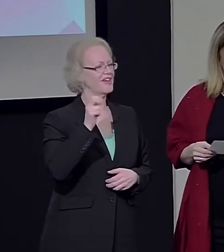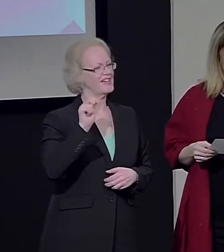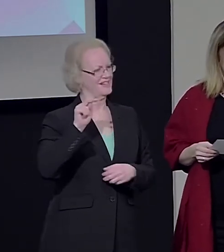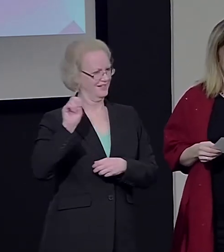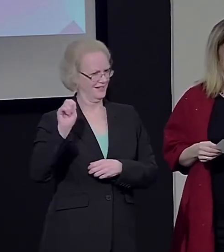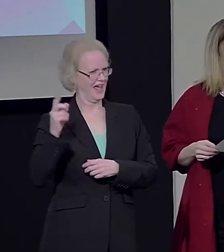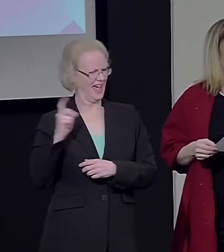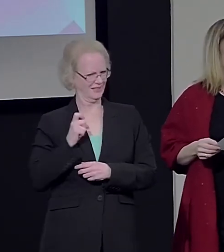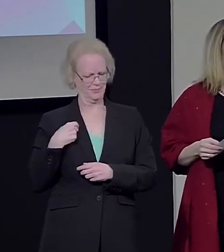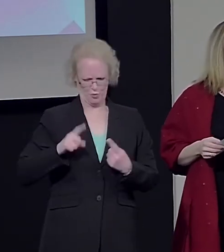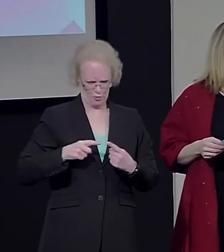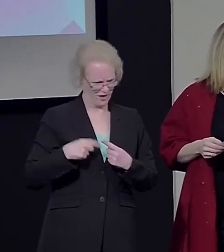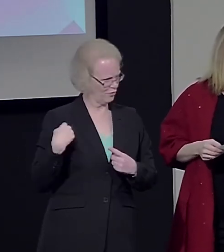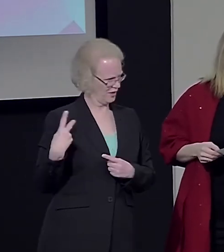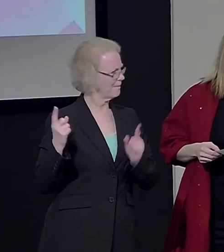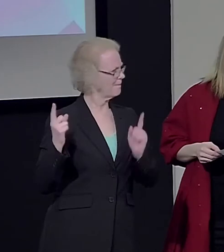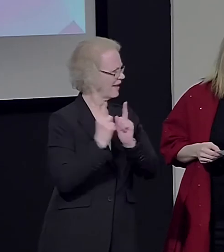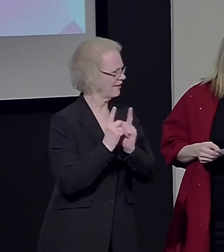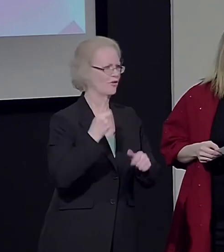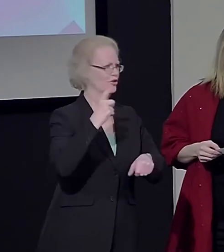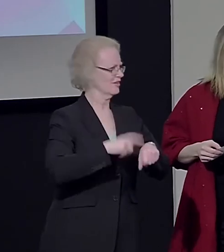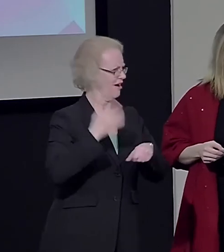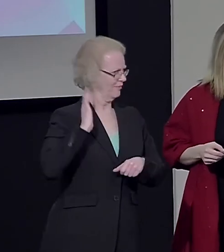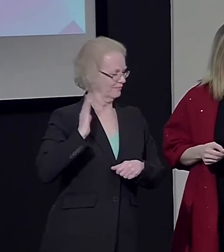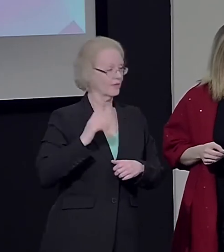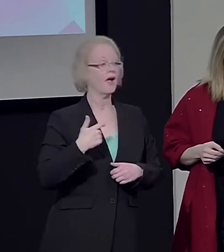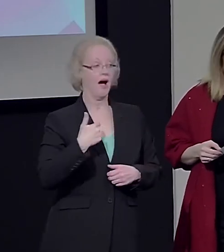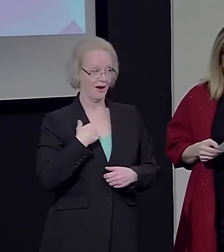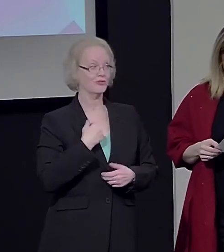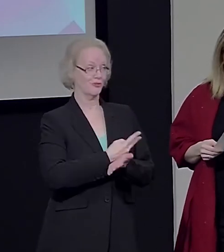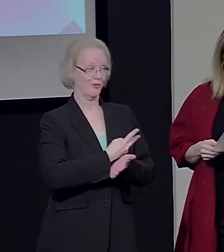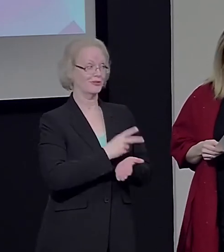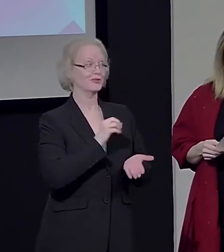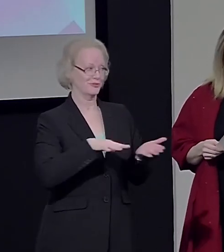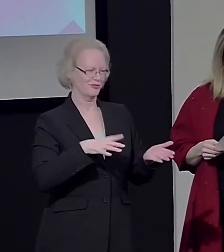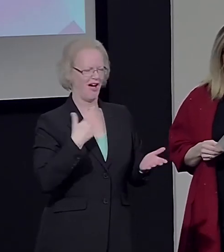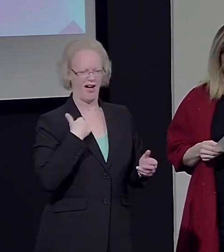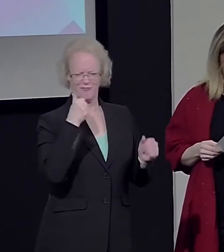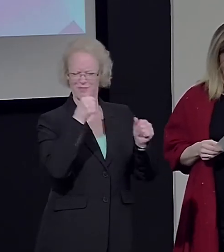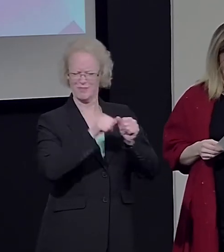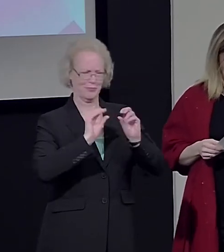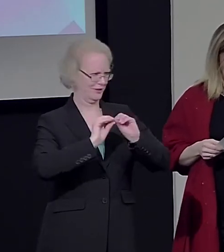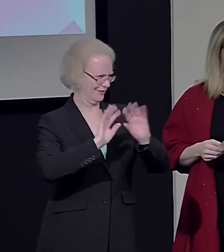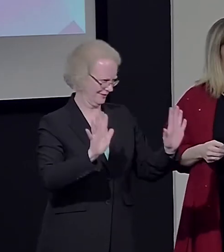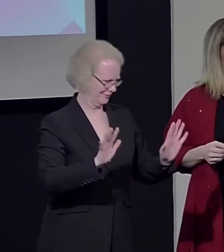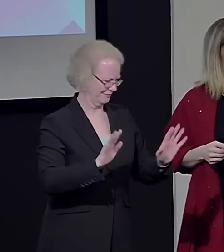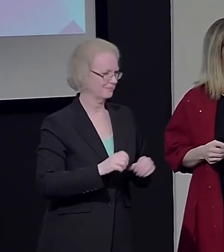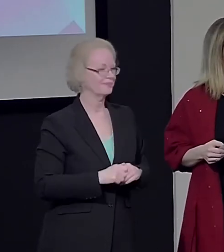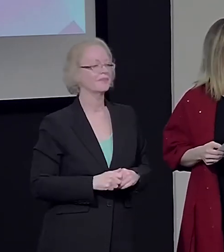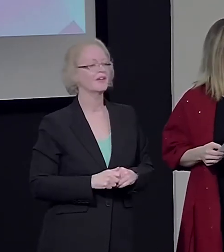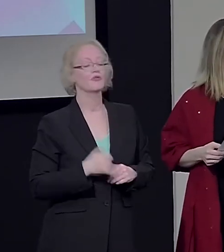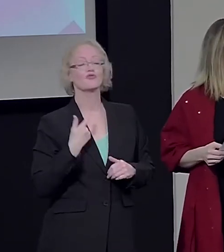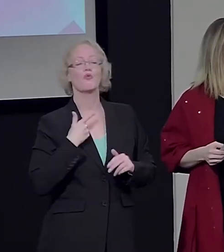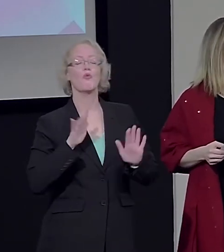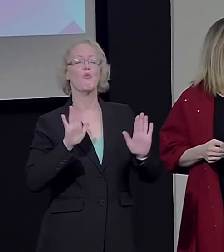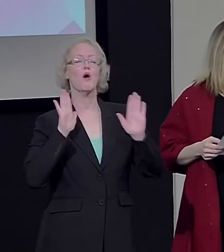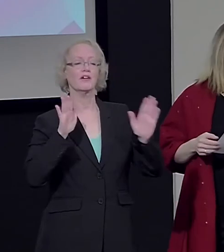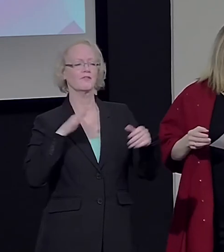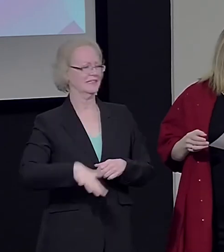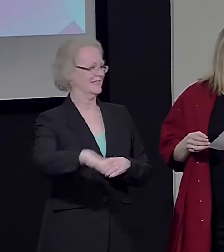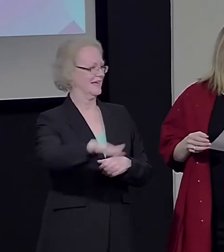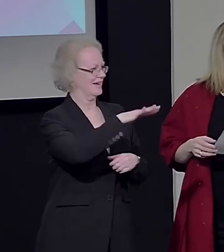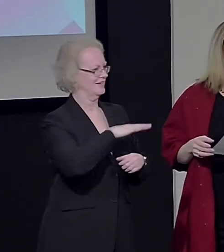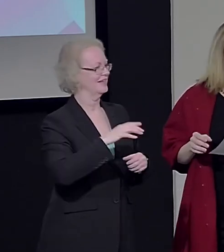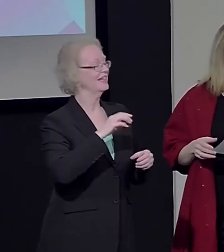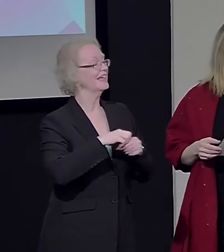first time. Well, I was a graduate student, and I do remember quite distinctly. It was in a wonderful setting in the Alps